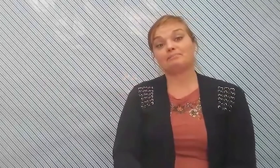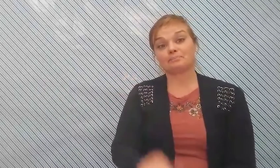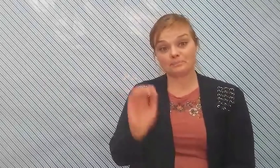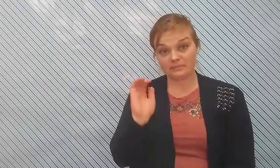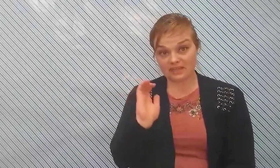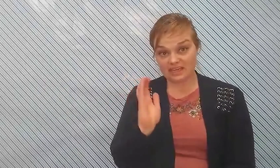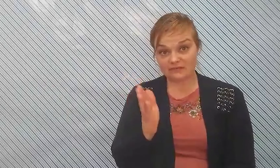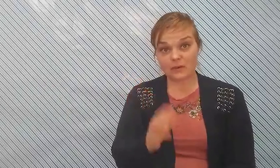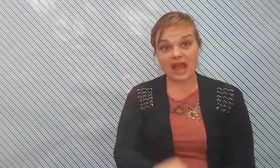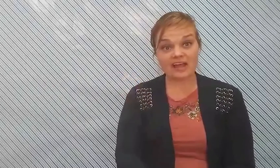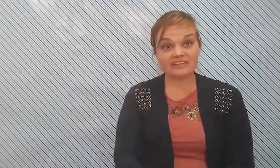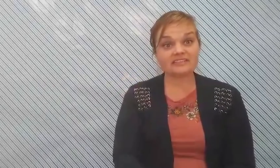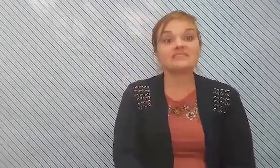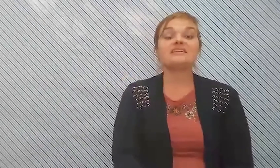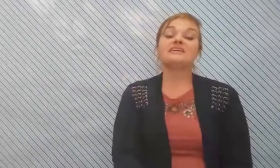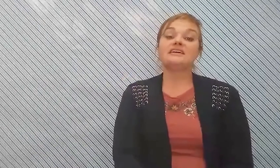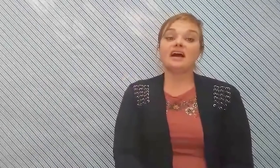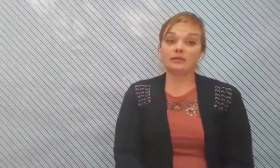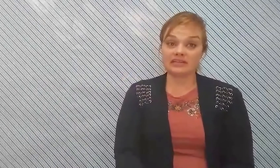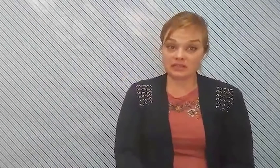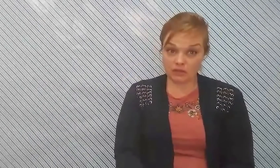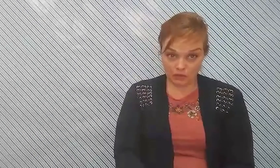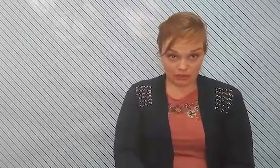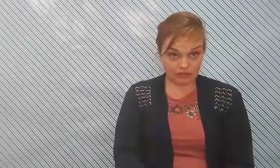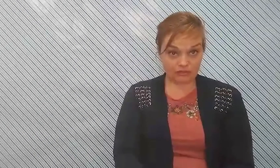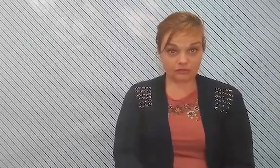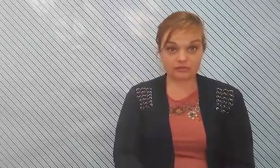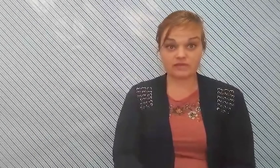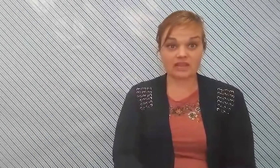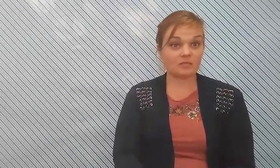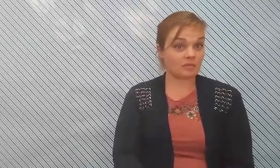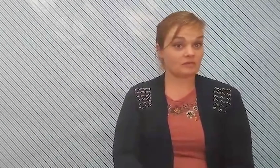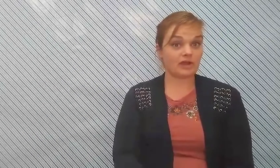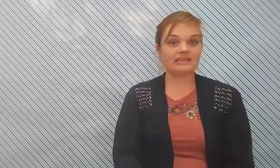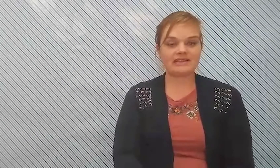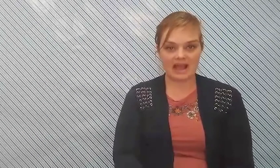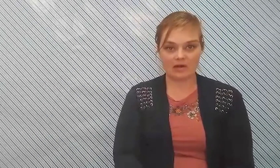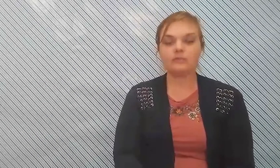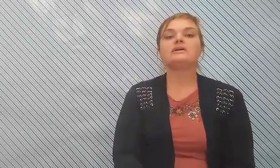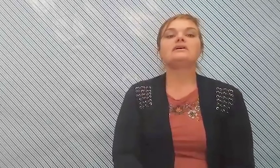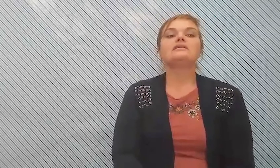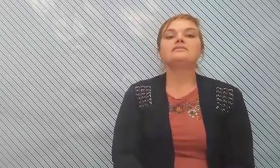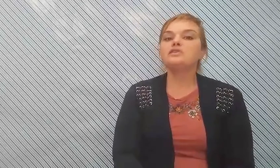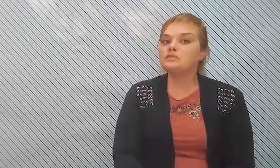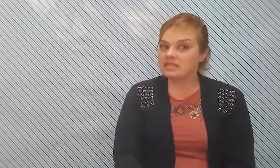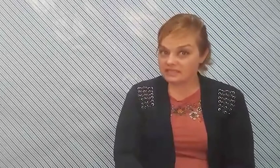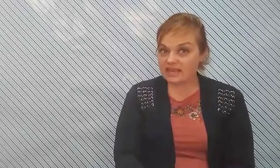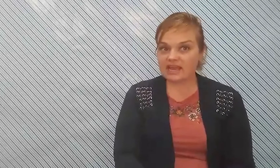if you haven't i would encourage you to take a moment right now to say